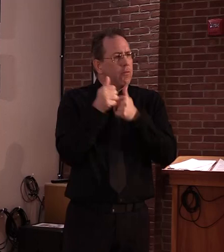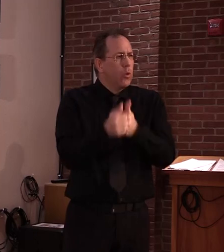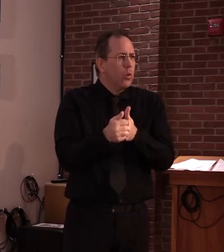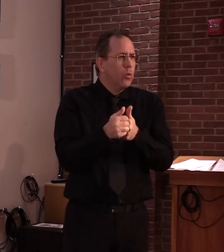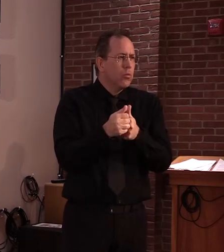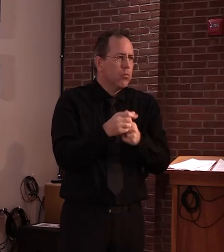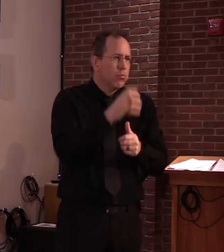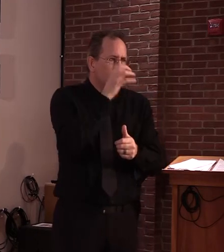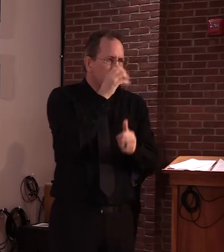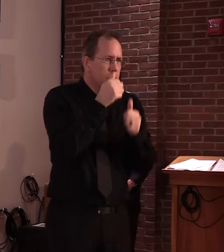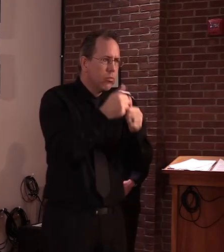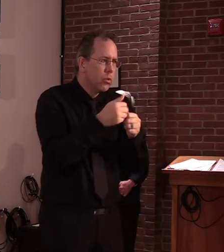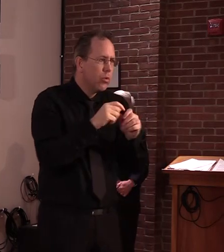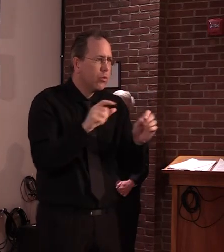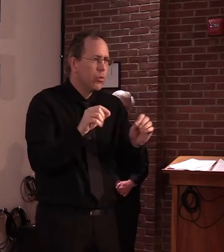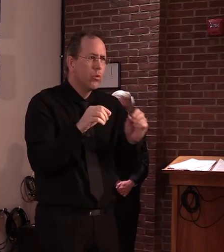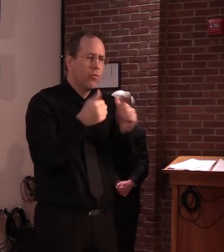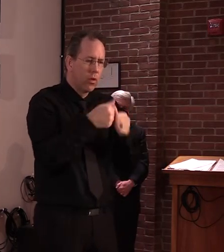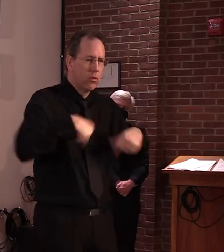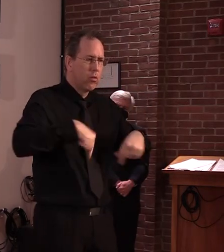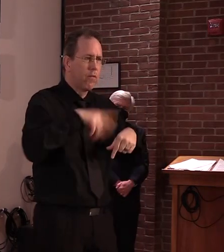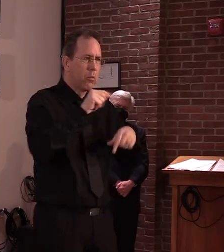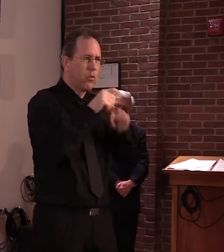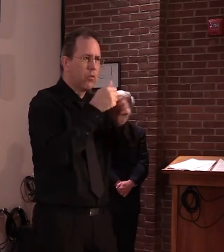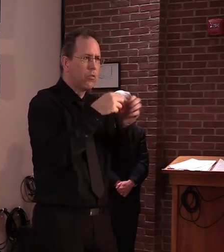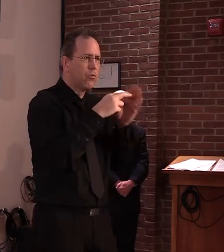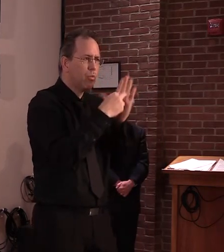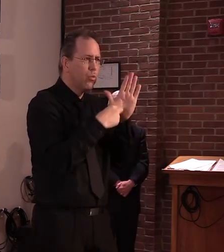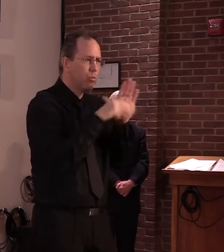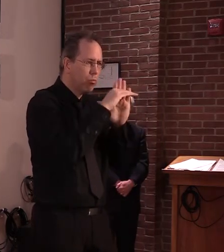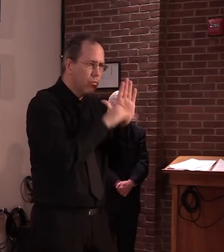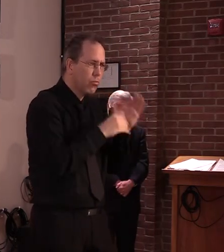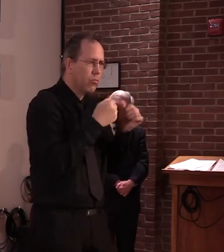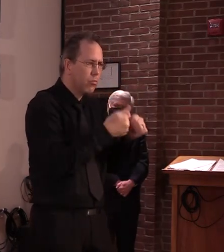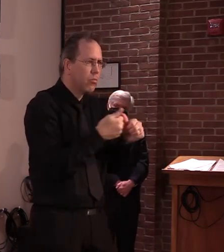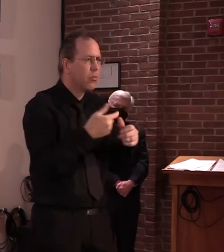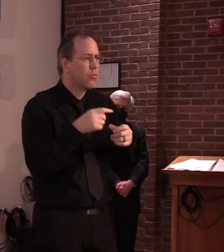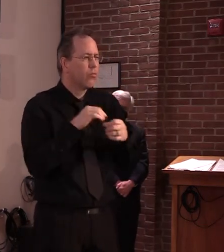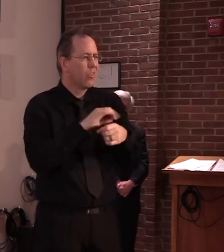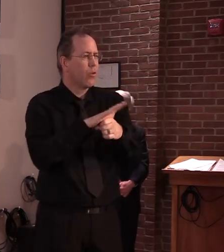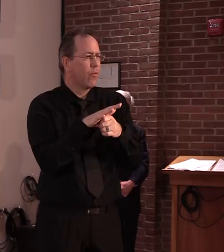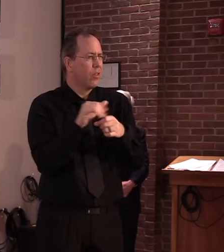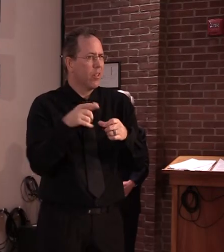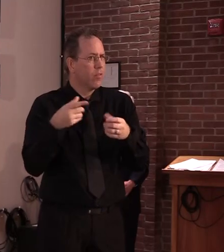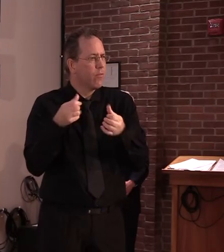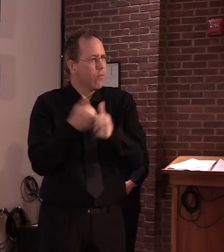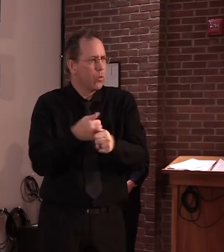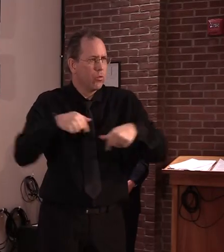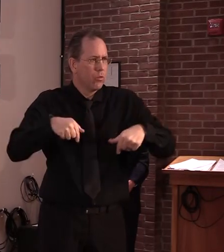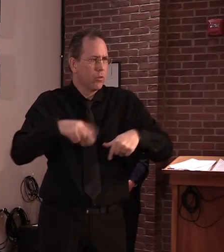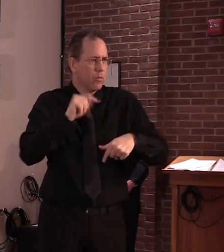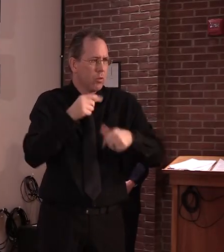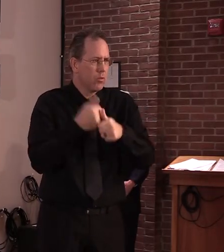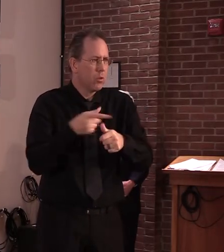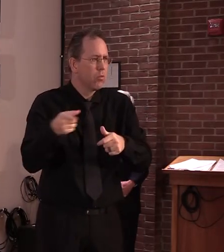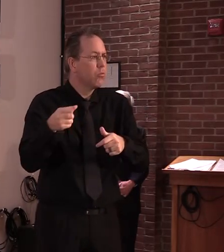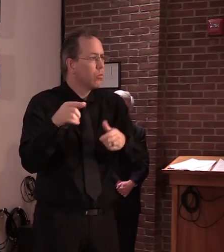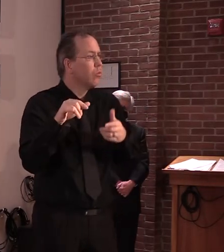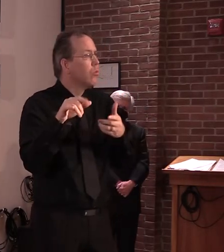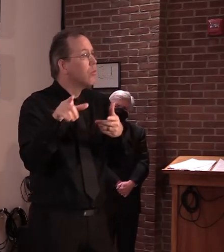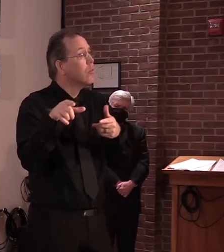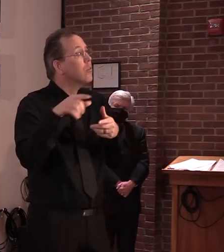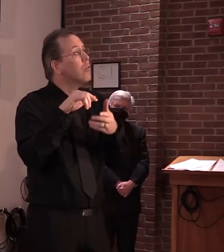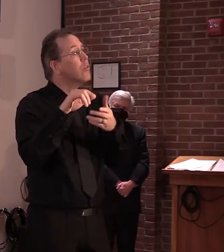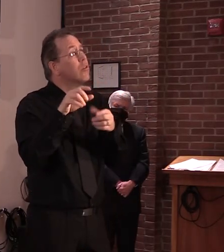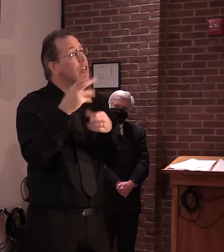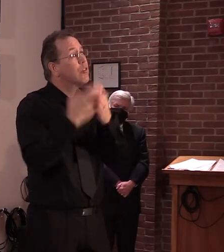the safety measures surrounding the COVID-19. So they've taken courses individually. And and we've